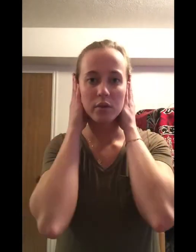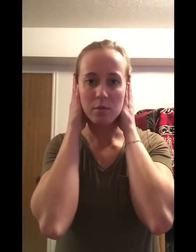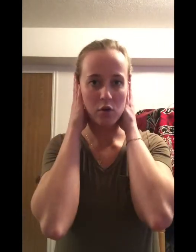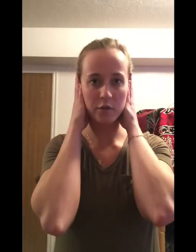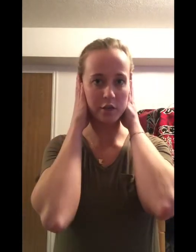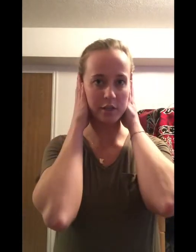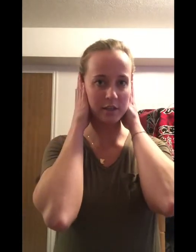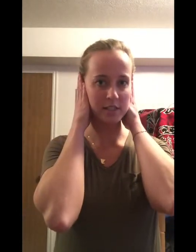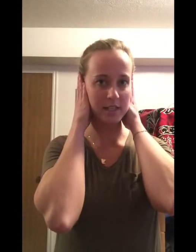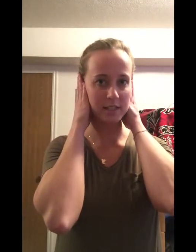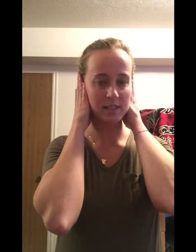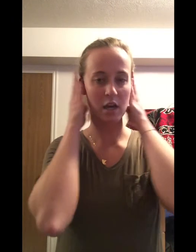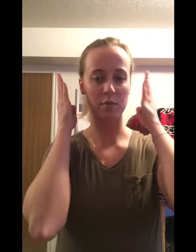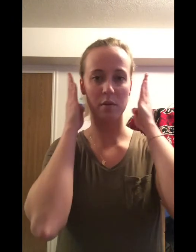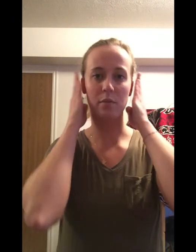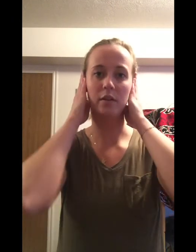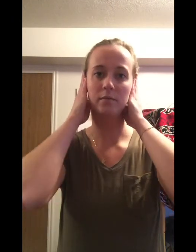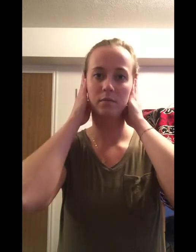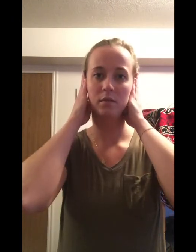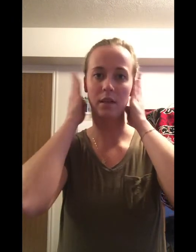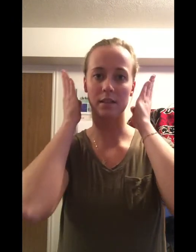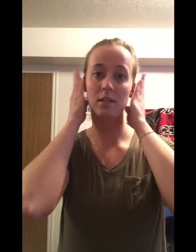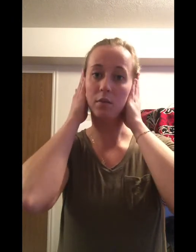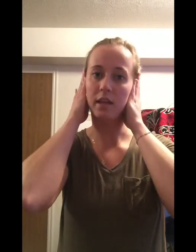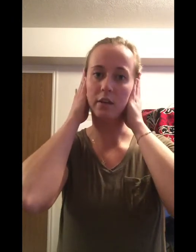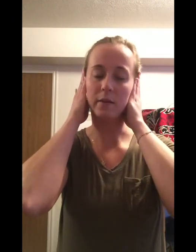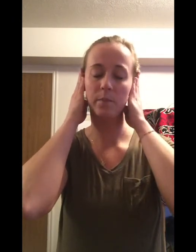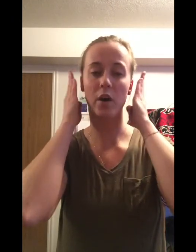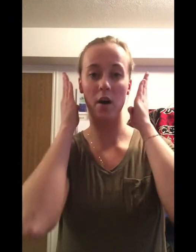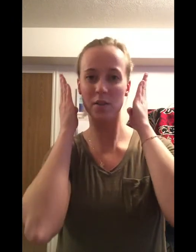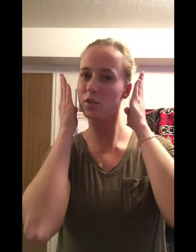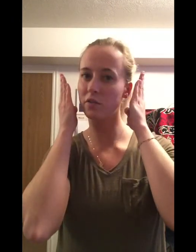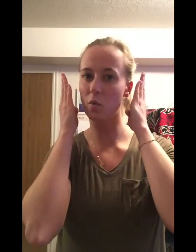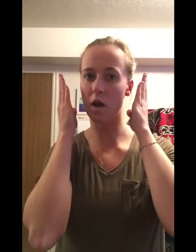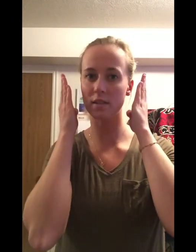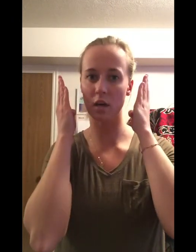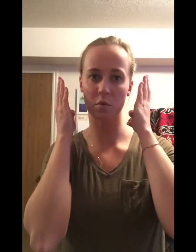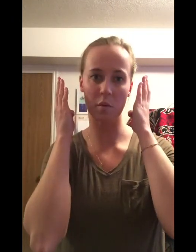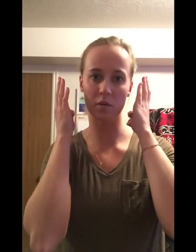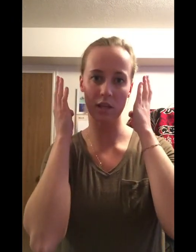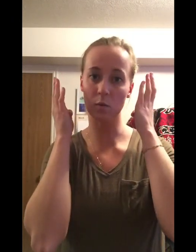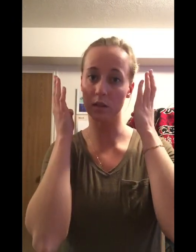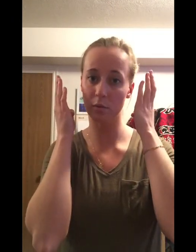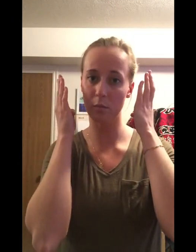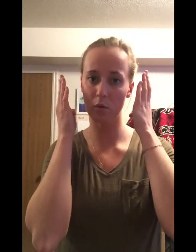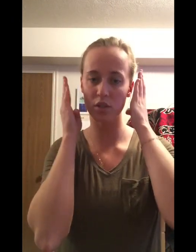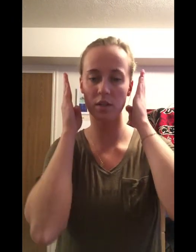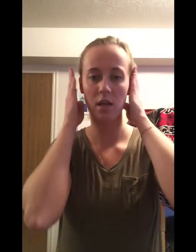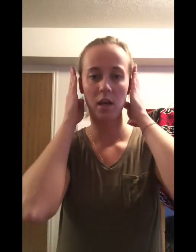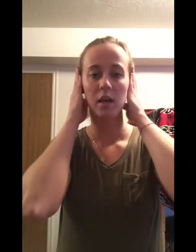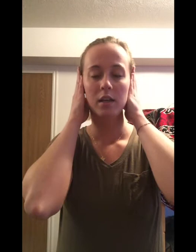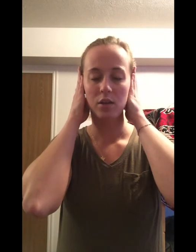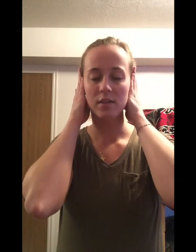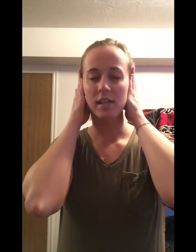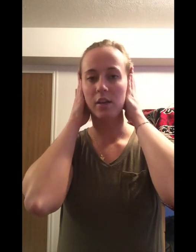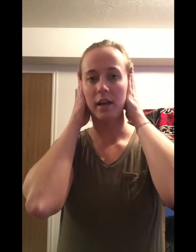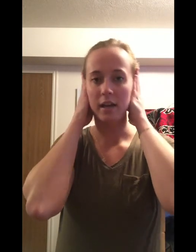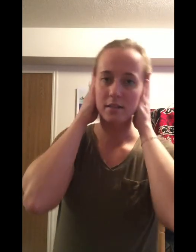put them over your ears like this to help remember like to deal with hearing. Also, if you want to help remember the equilibrium portion, you can take your hand